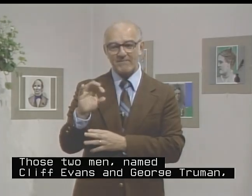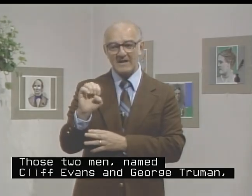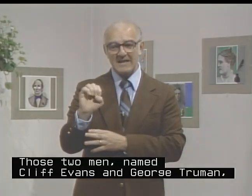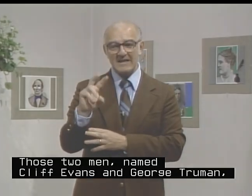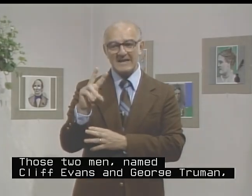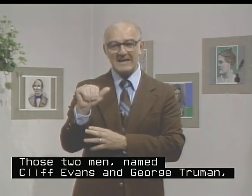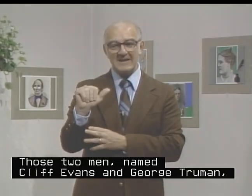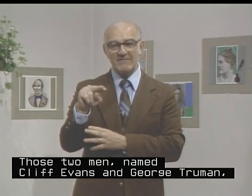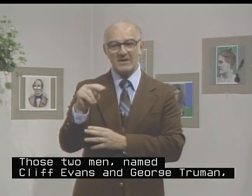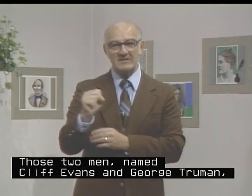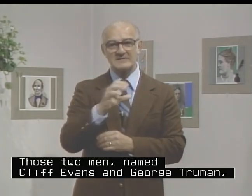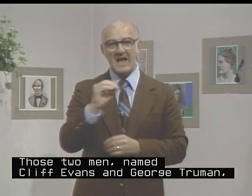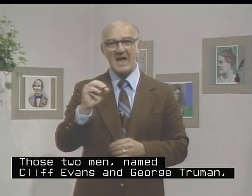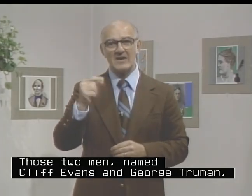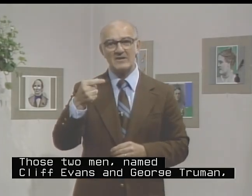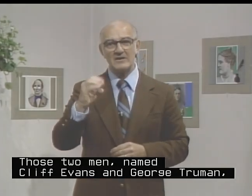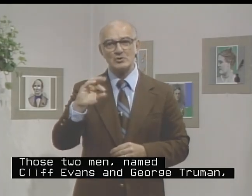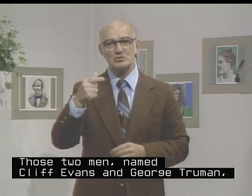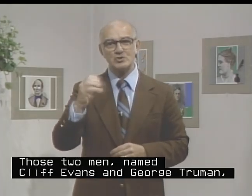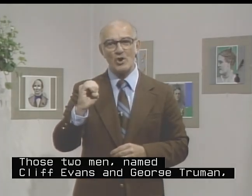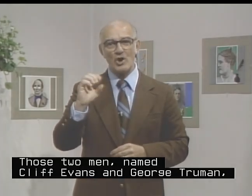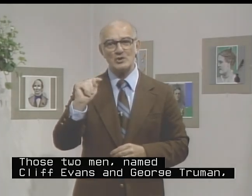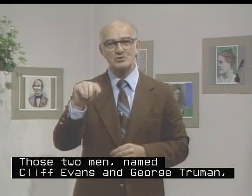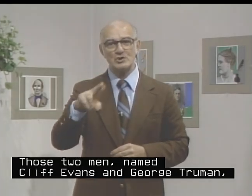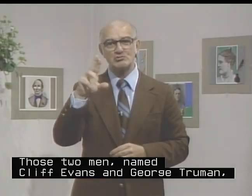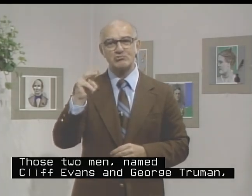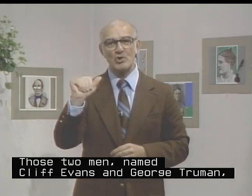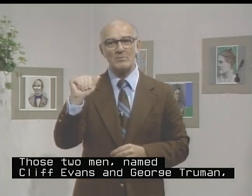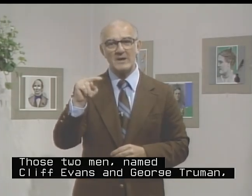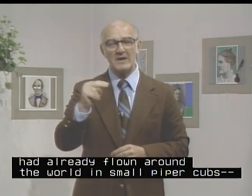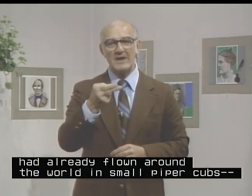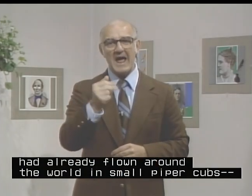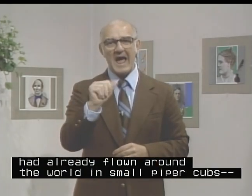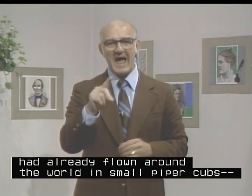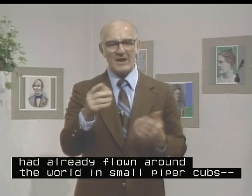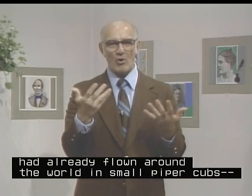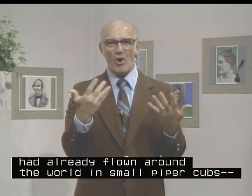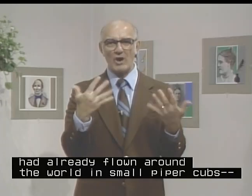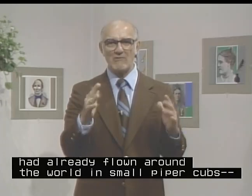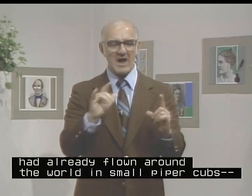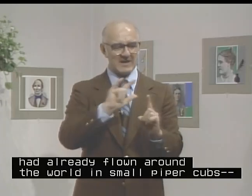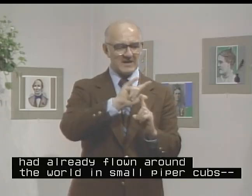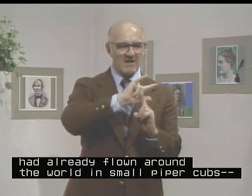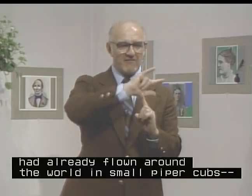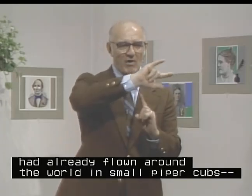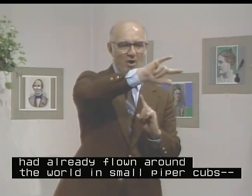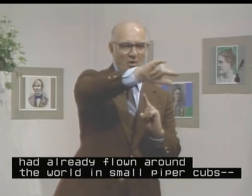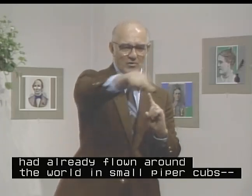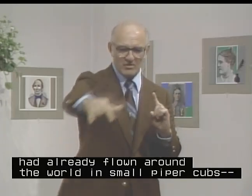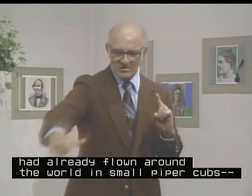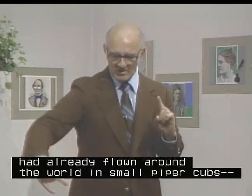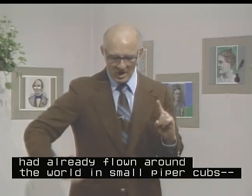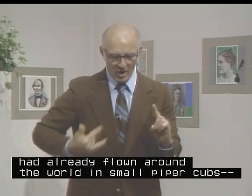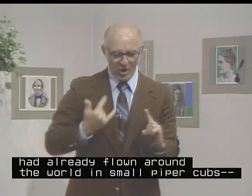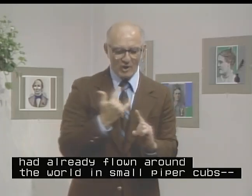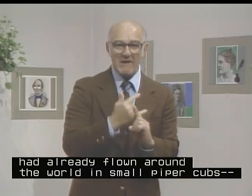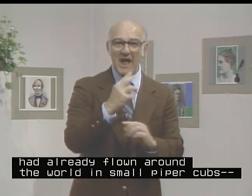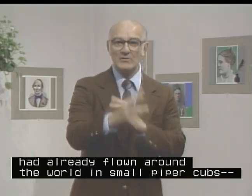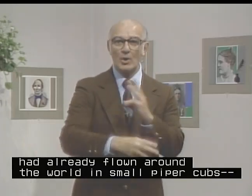Evans and George Truman, had already flown around the